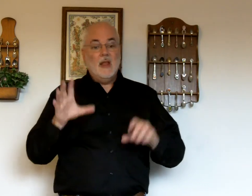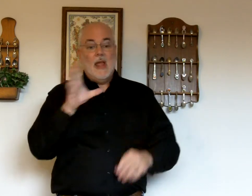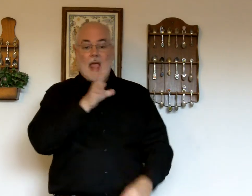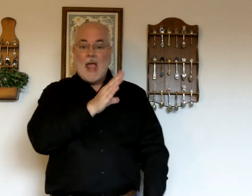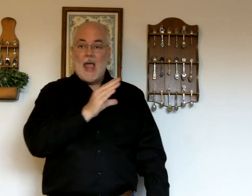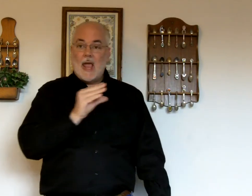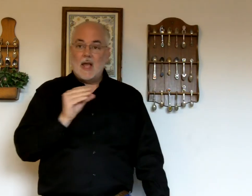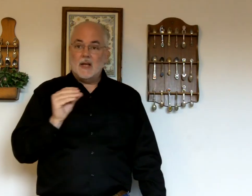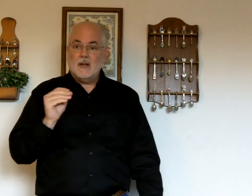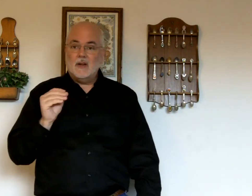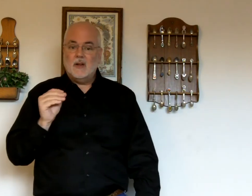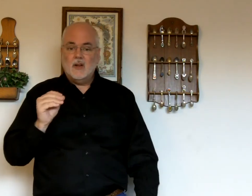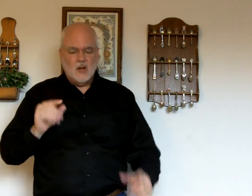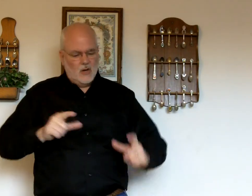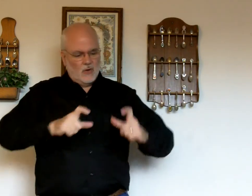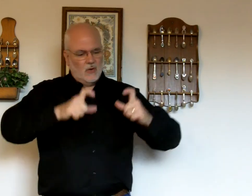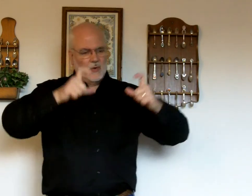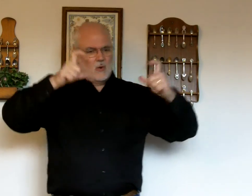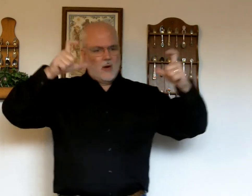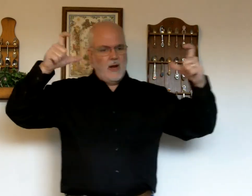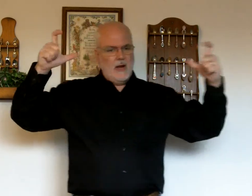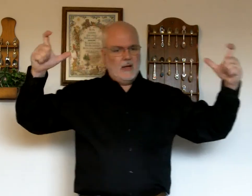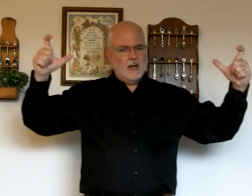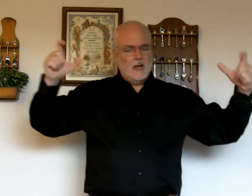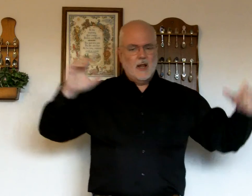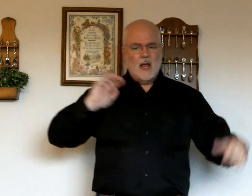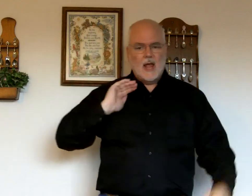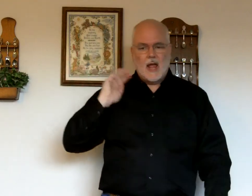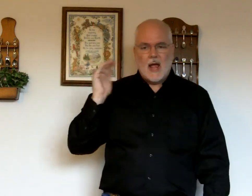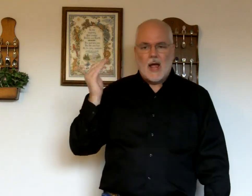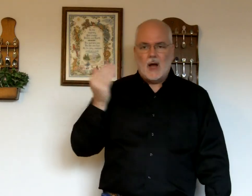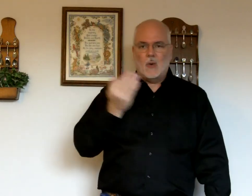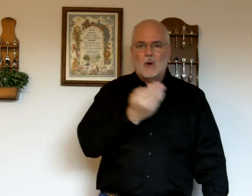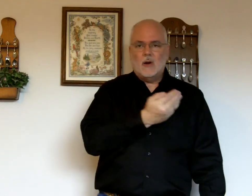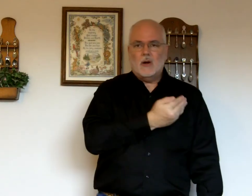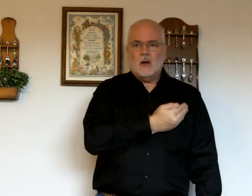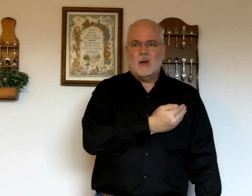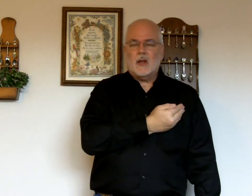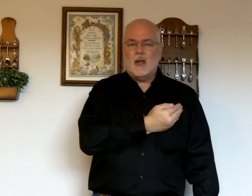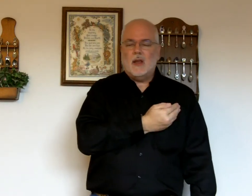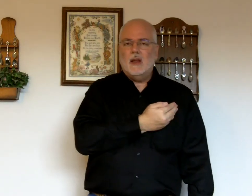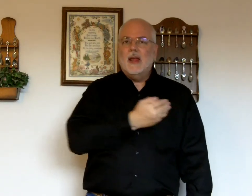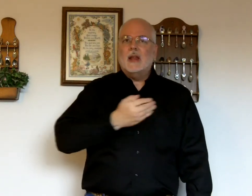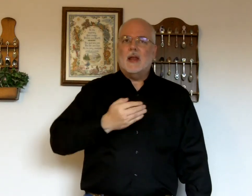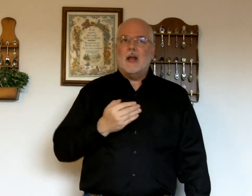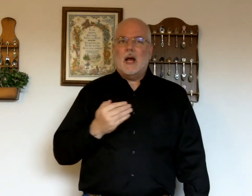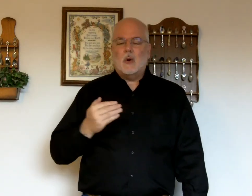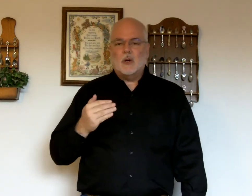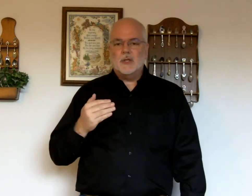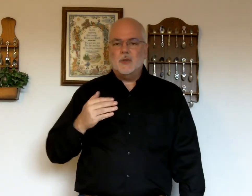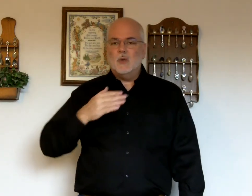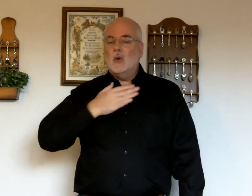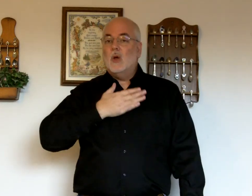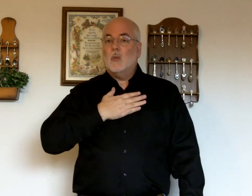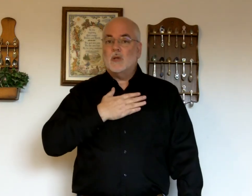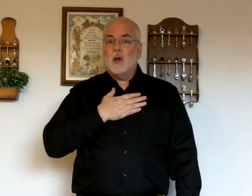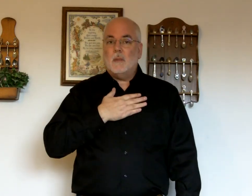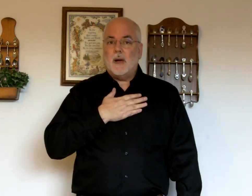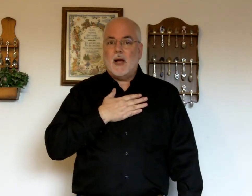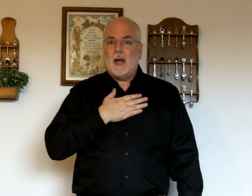And. Great. Hour. Okay. I think hour is new. We saw my.